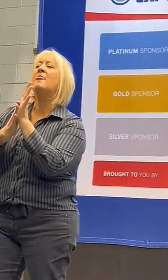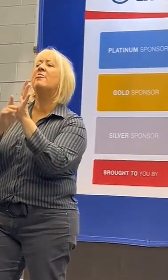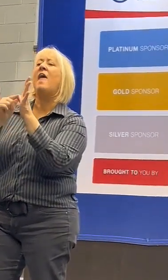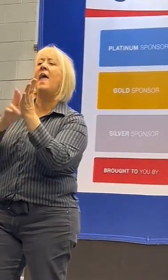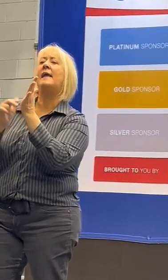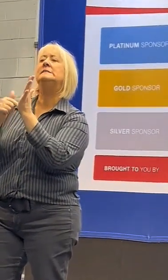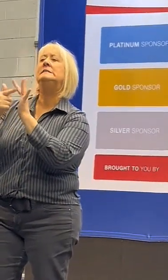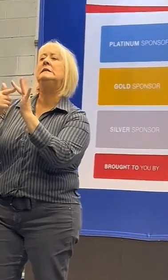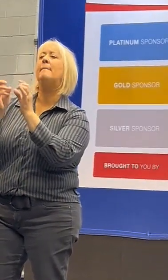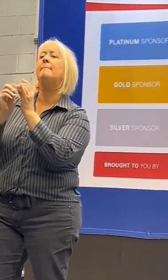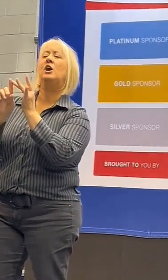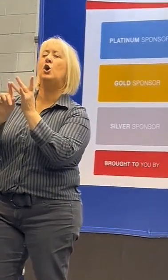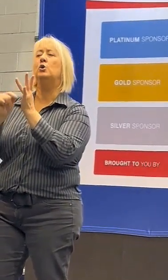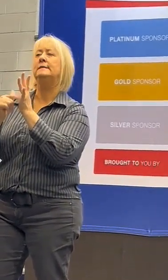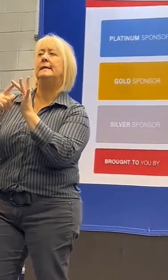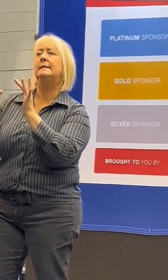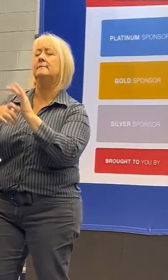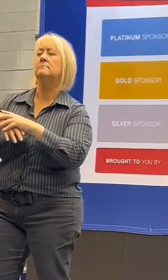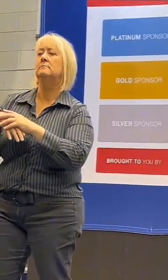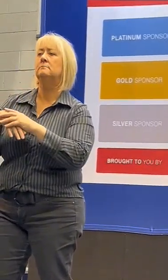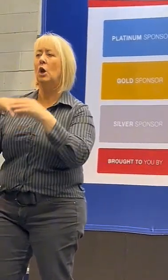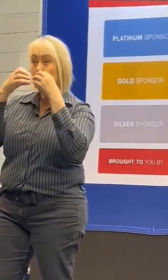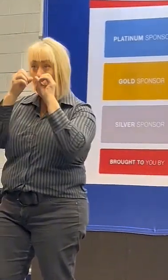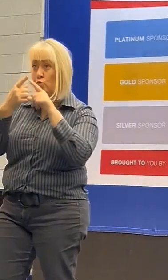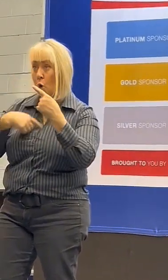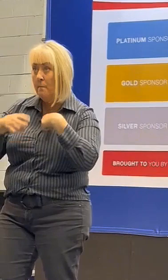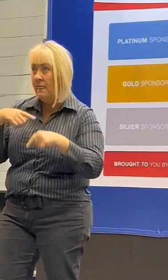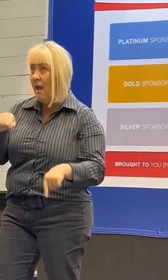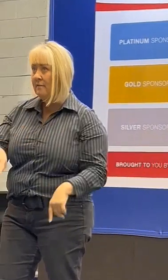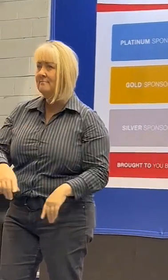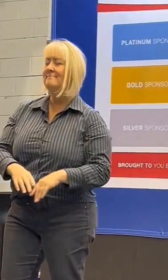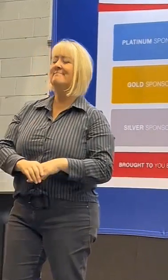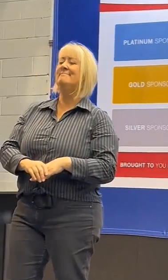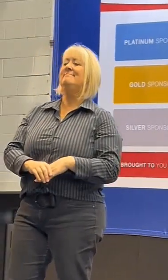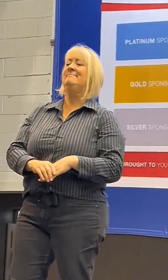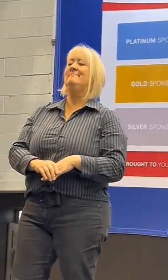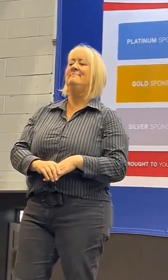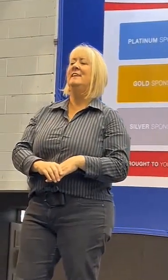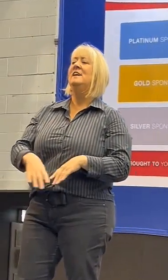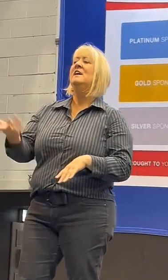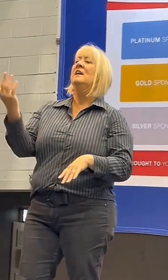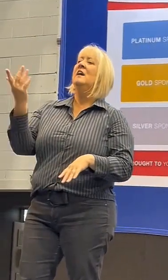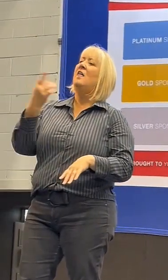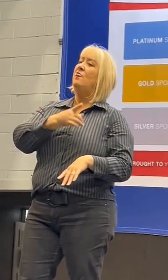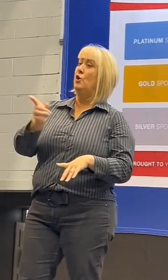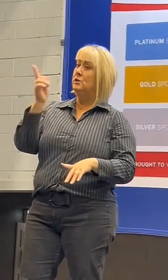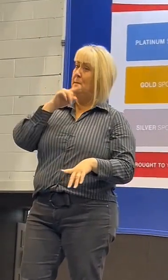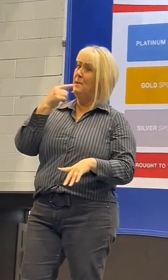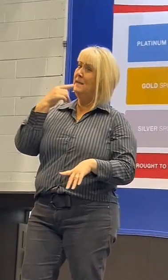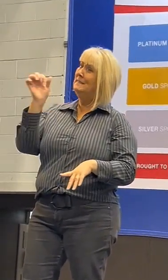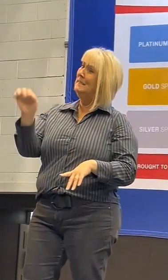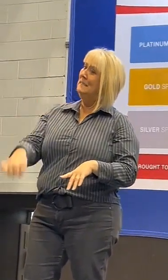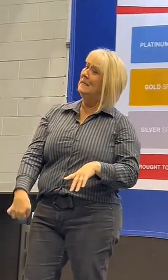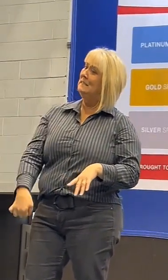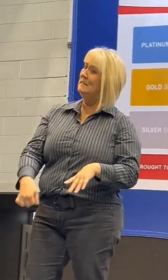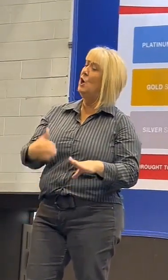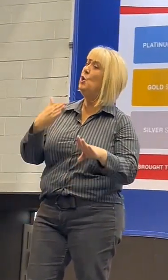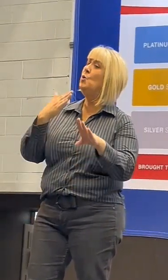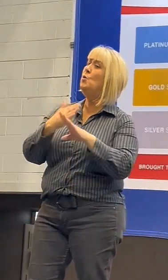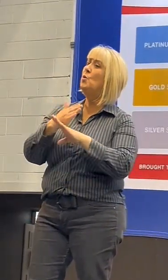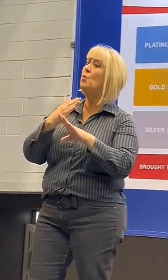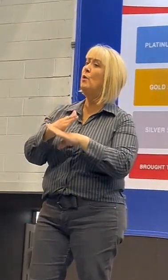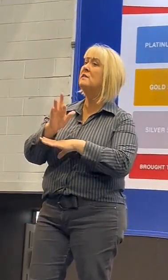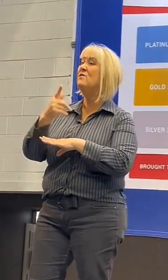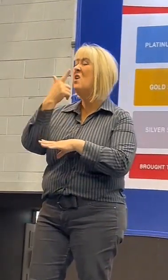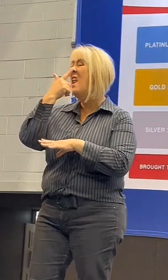can't it? That's what Google told me. Well, to those people, I say, yes, that works for the